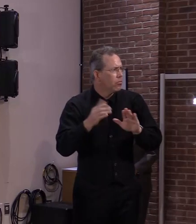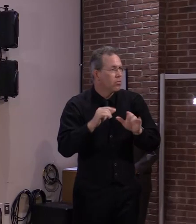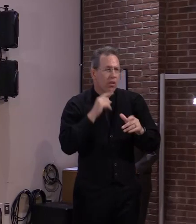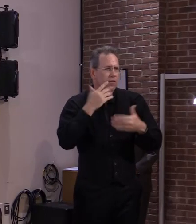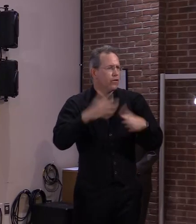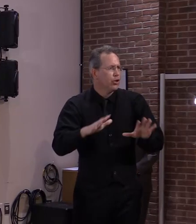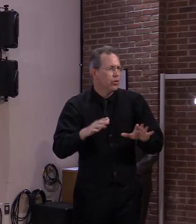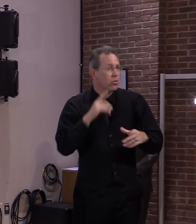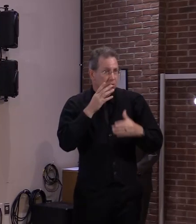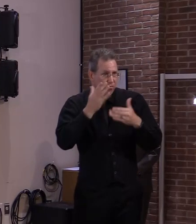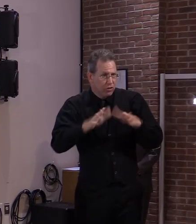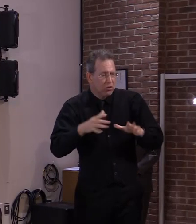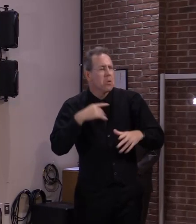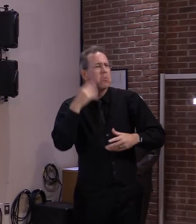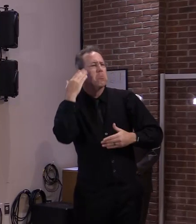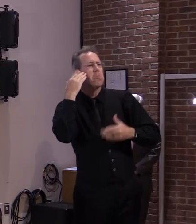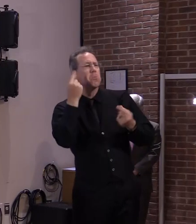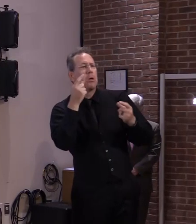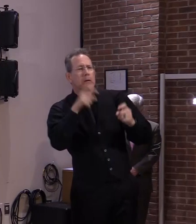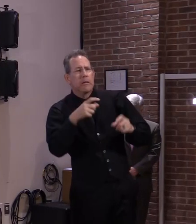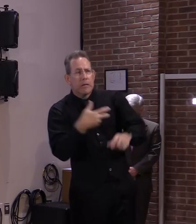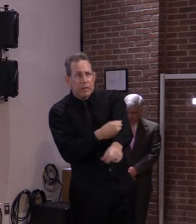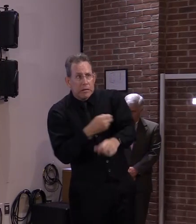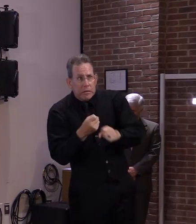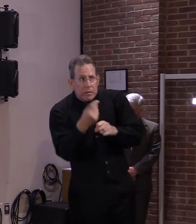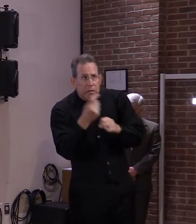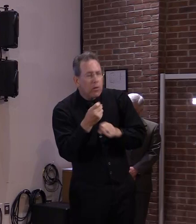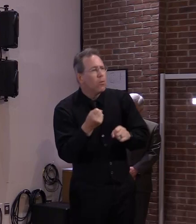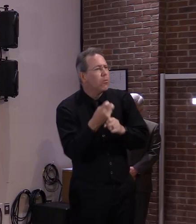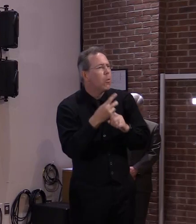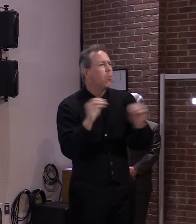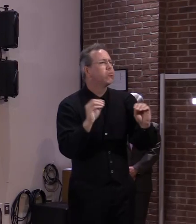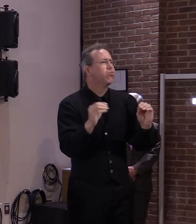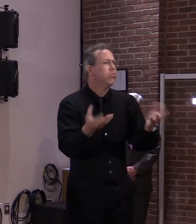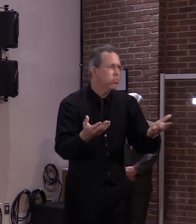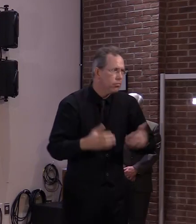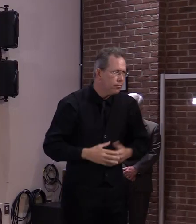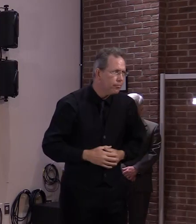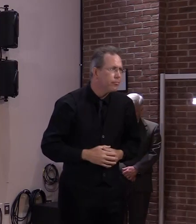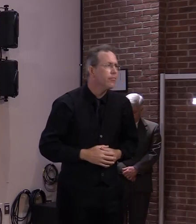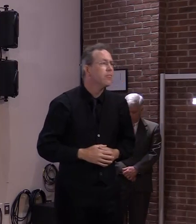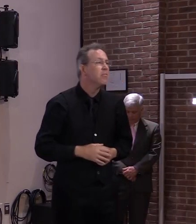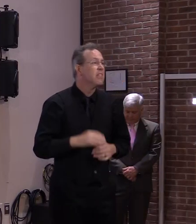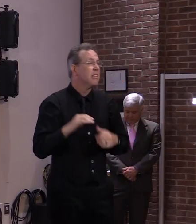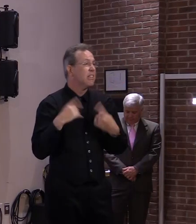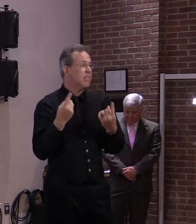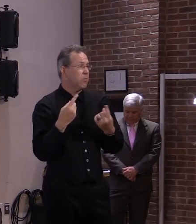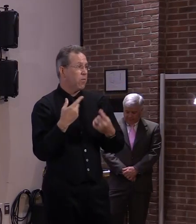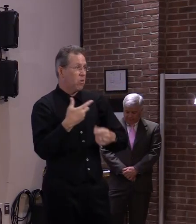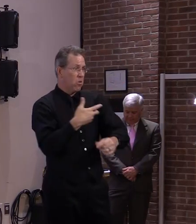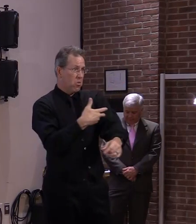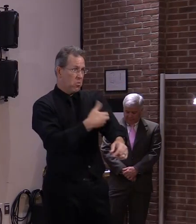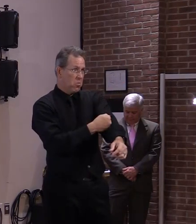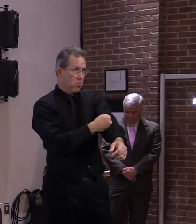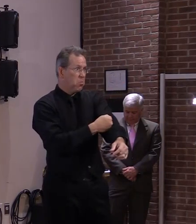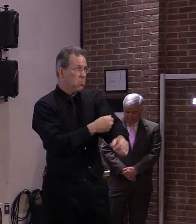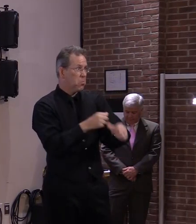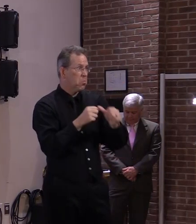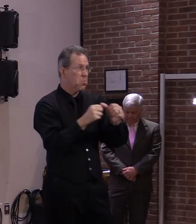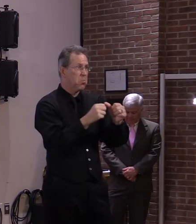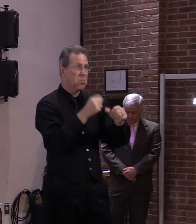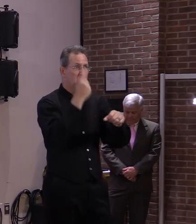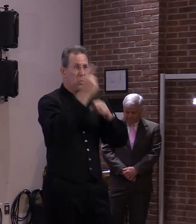if it's one year, well then you might think probably you'd get a yearly shot like the flu shot. But if it's not one year,